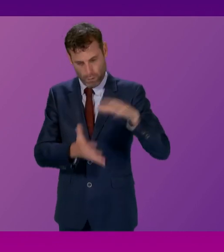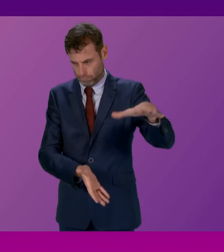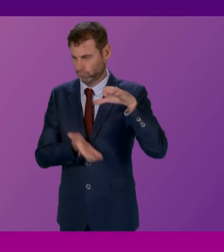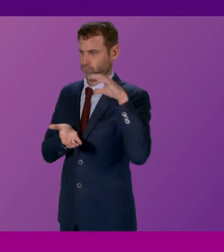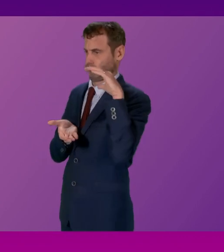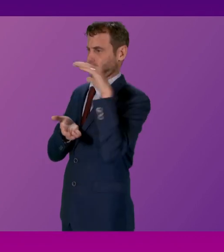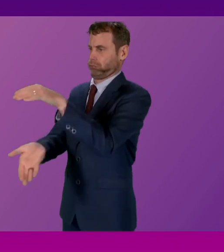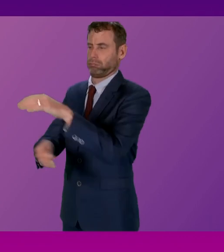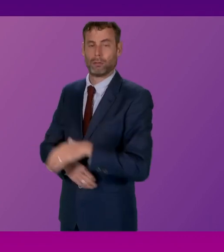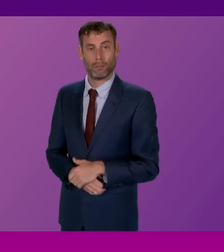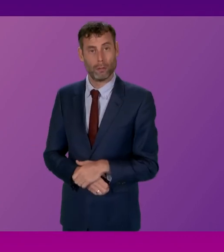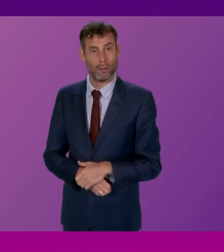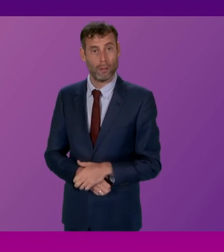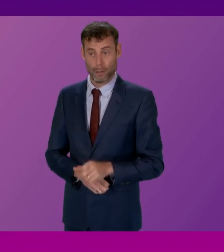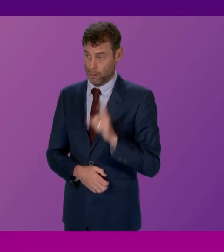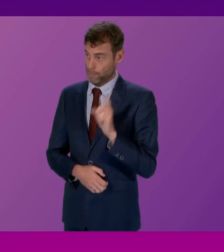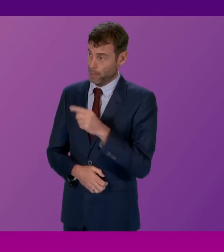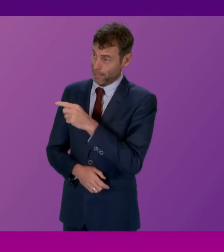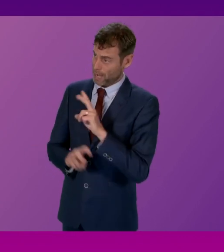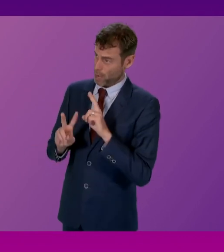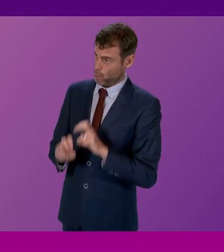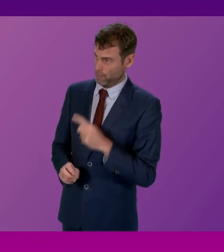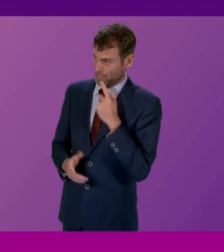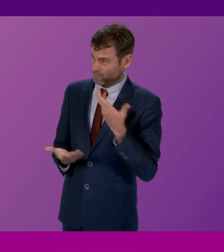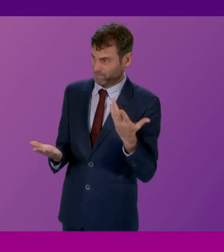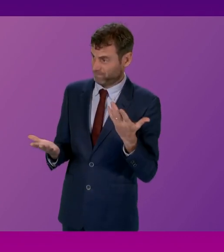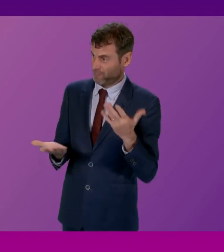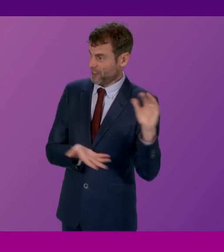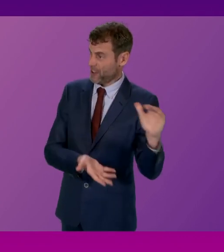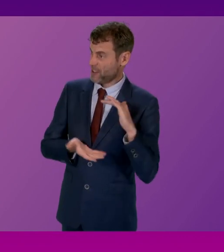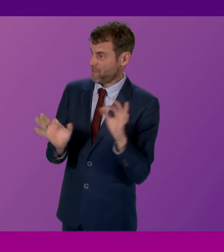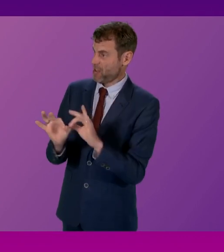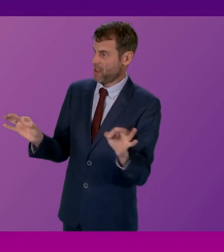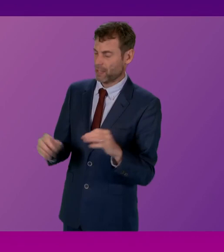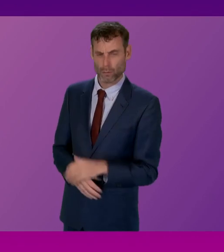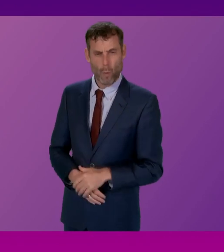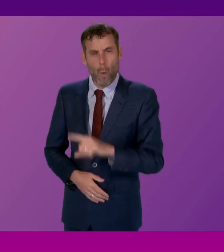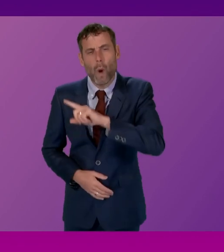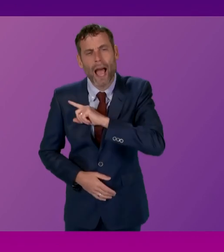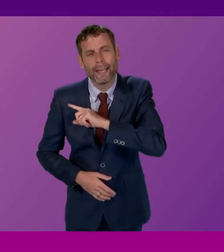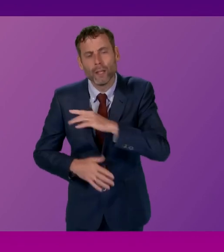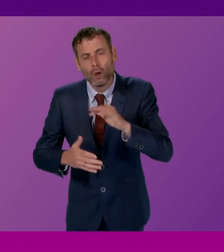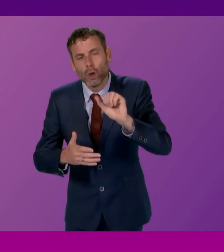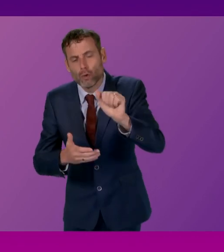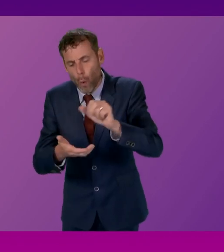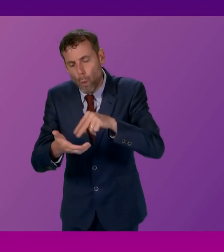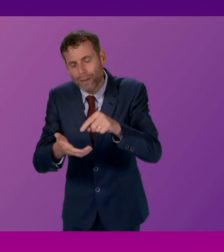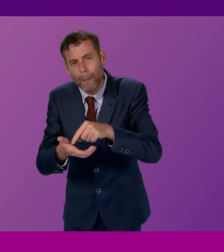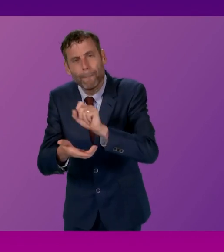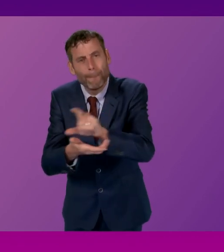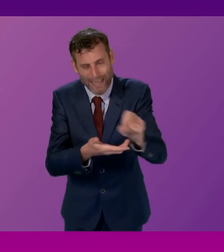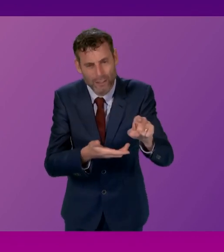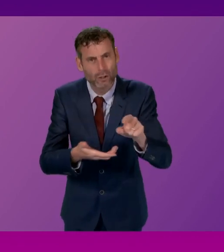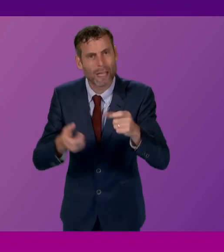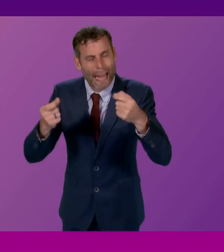inquiry has heard this morning that that has not happened. So where are the messages? Where have they gone? And has the Scottish Government